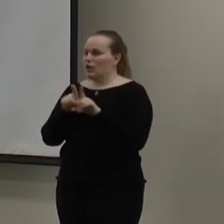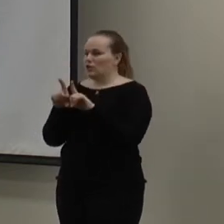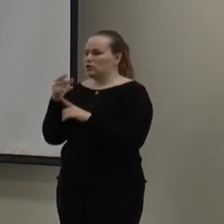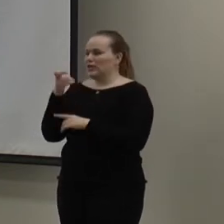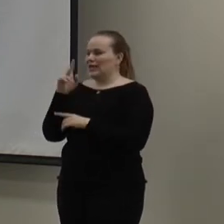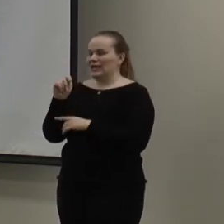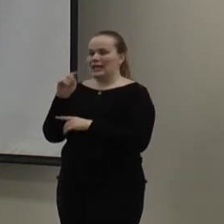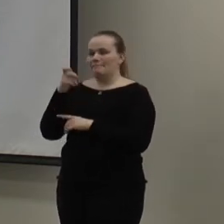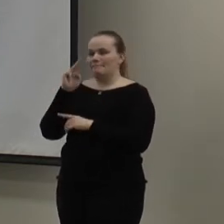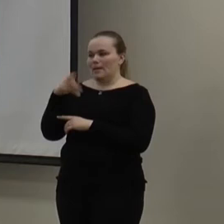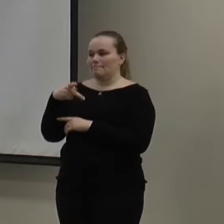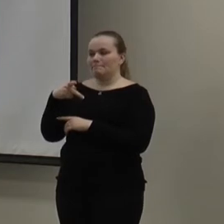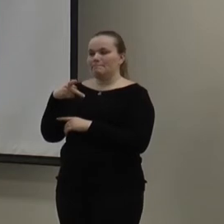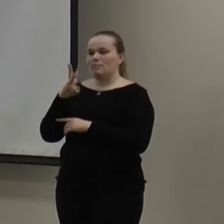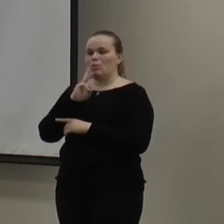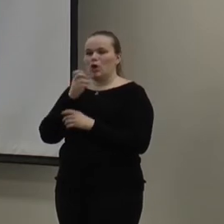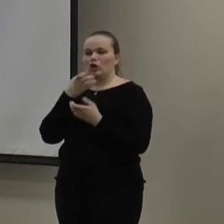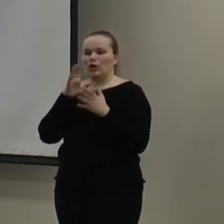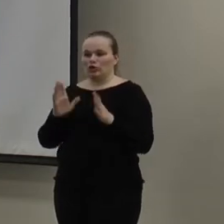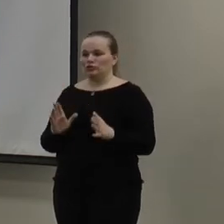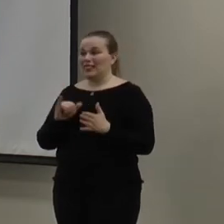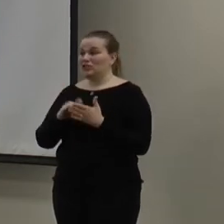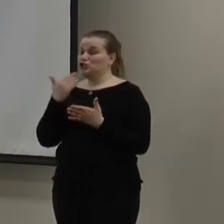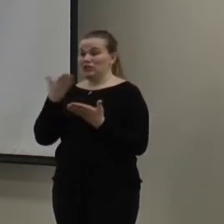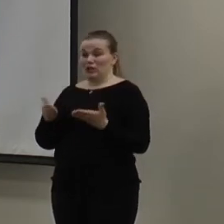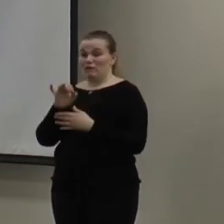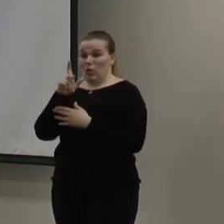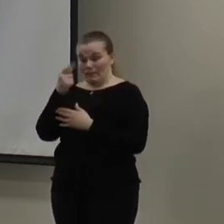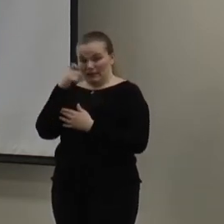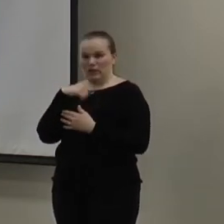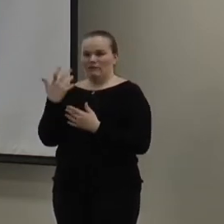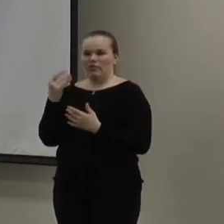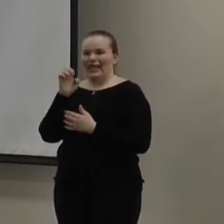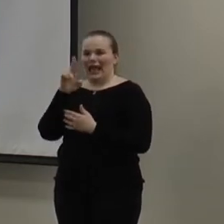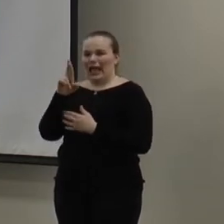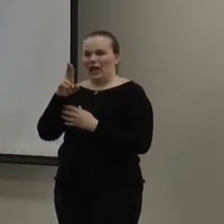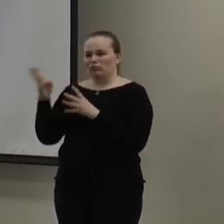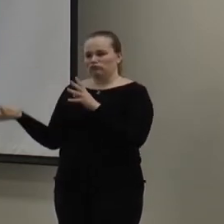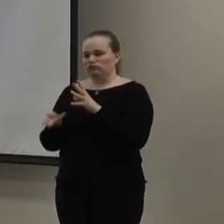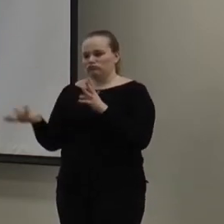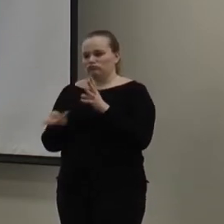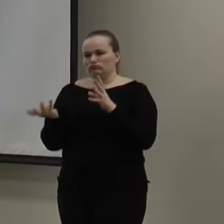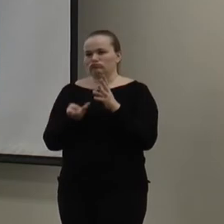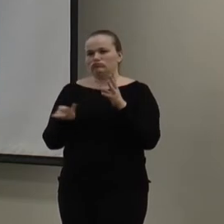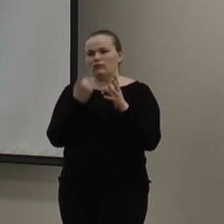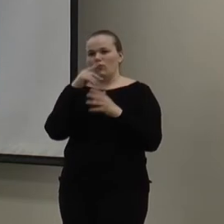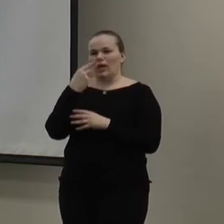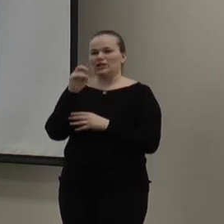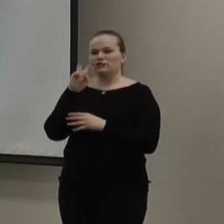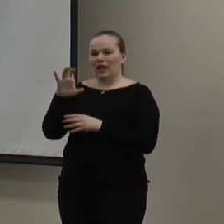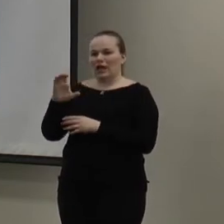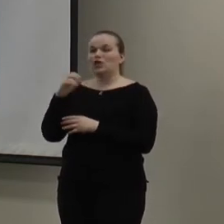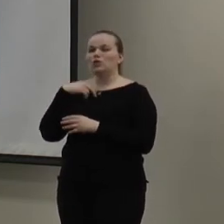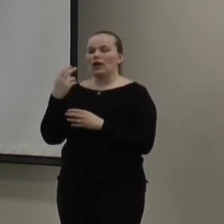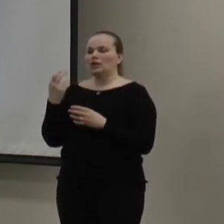also heat pump water heaters. And, these are actually really good here in Florida because we have those air source heat pumps for our HVAC system. It can